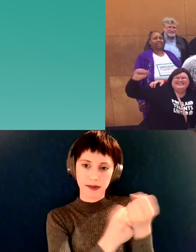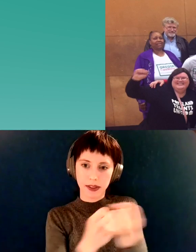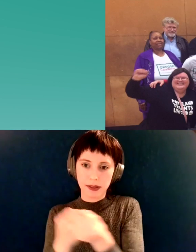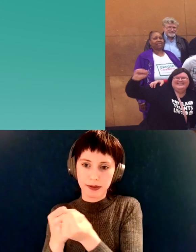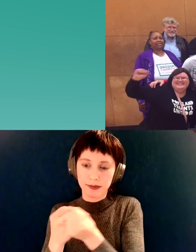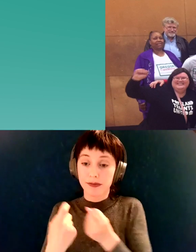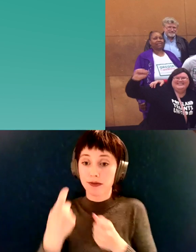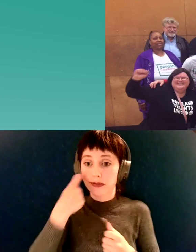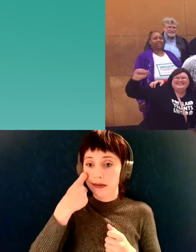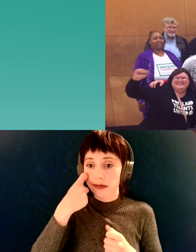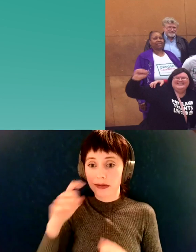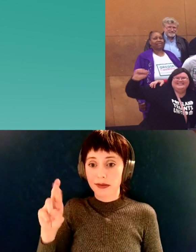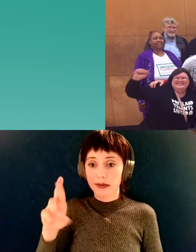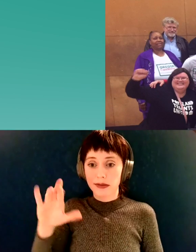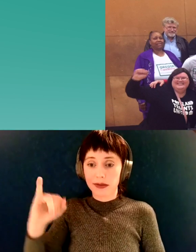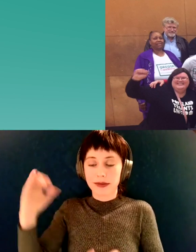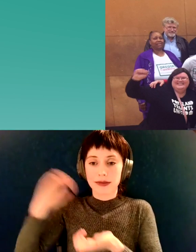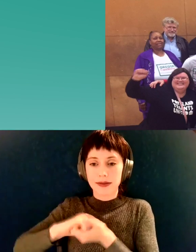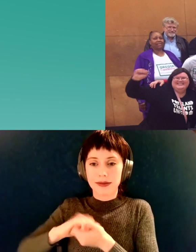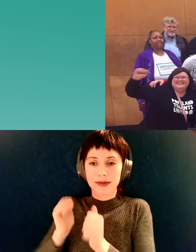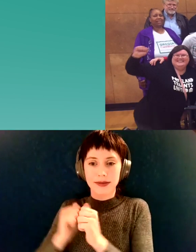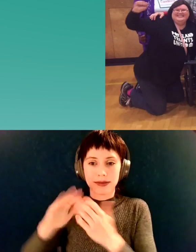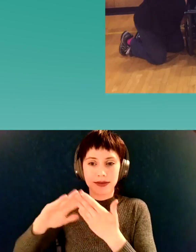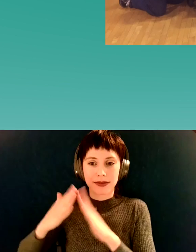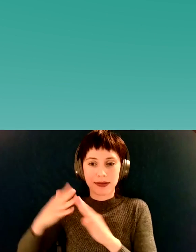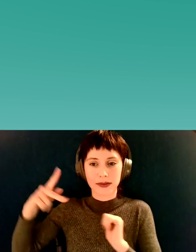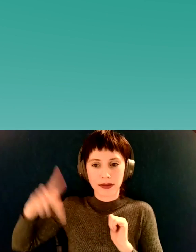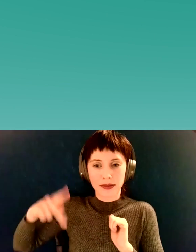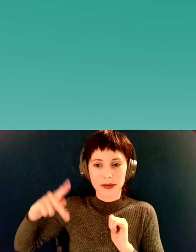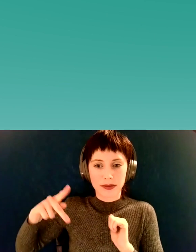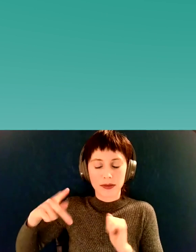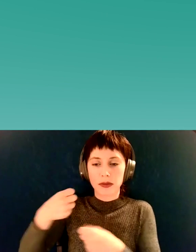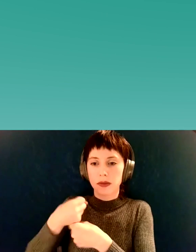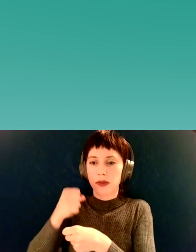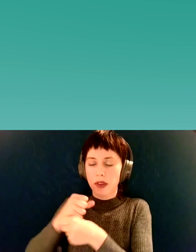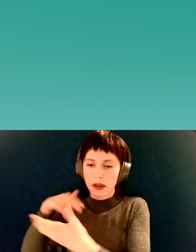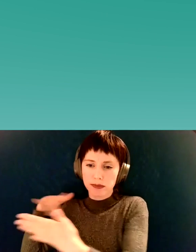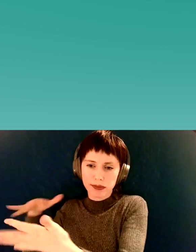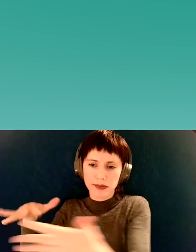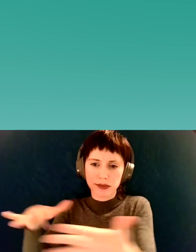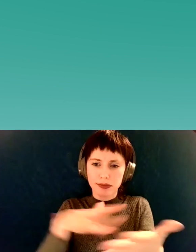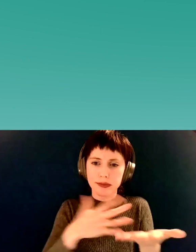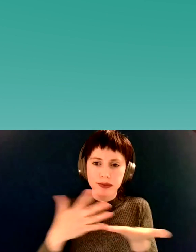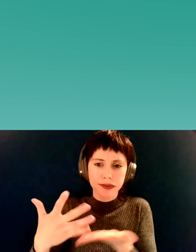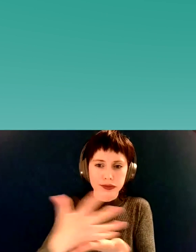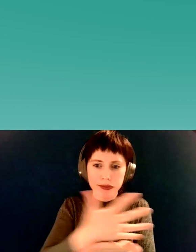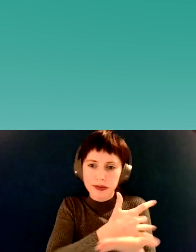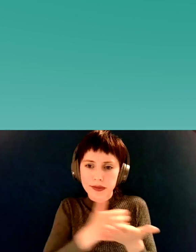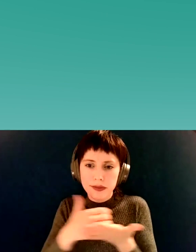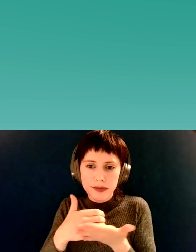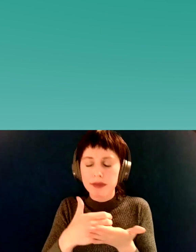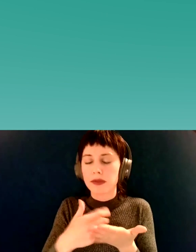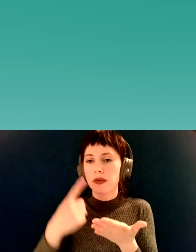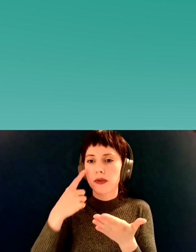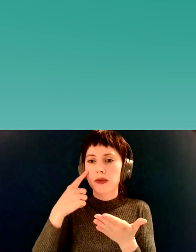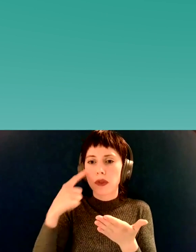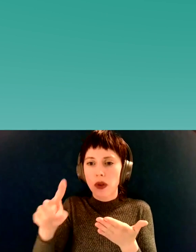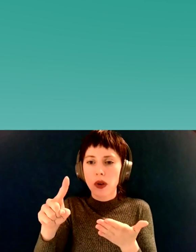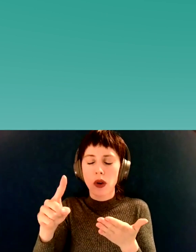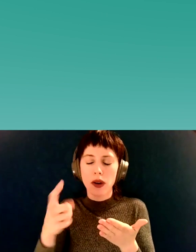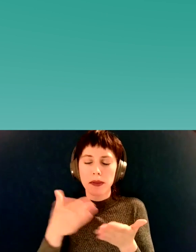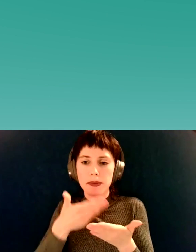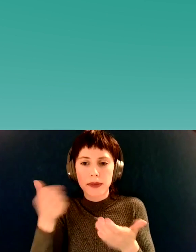Real Choice has partnered with the City of Portland on creating a comprehensive survey designed to help government officials, policymakers,